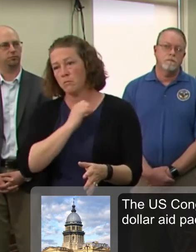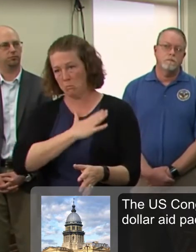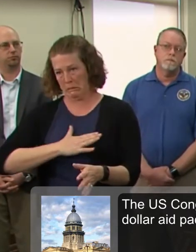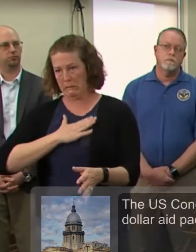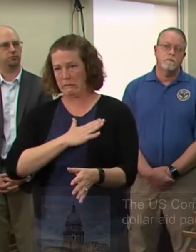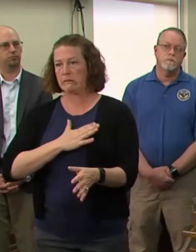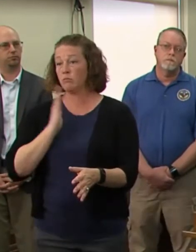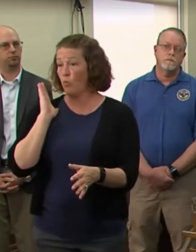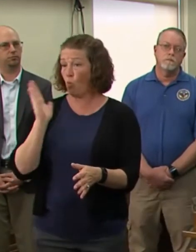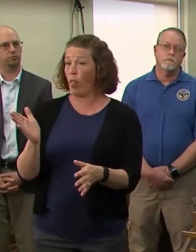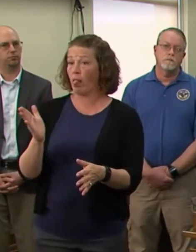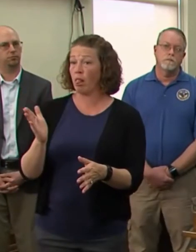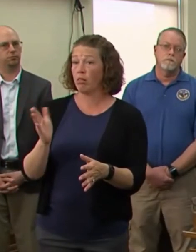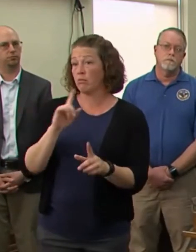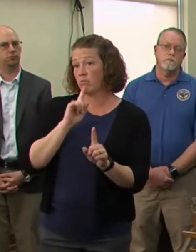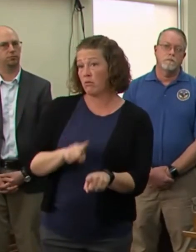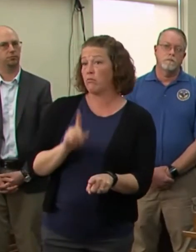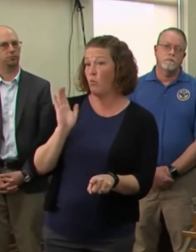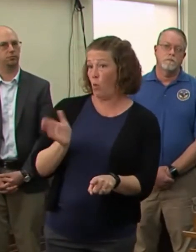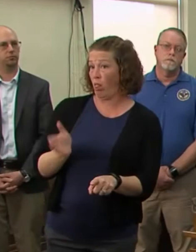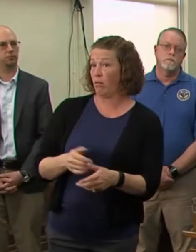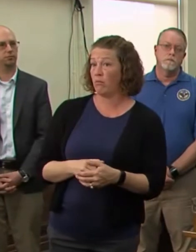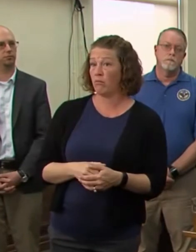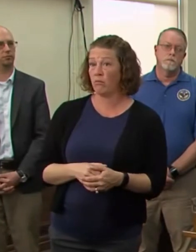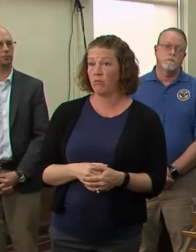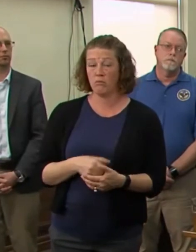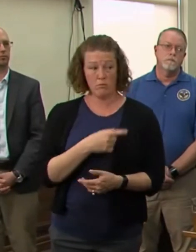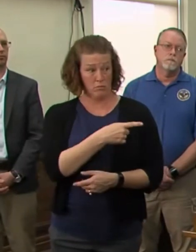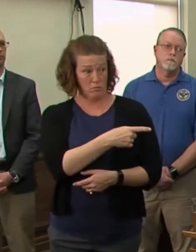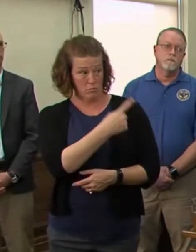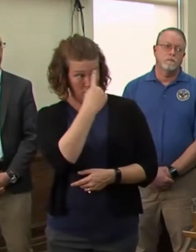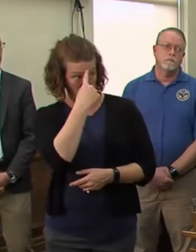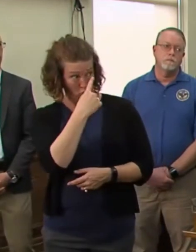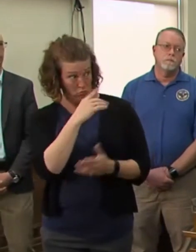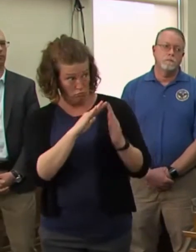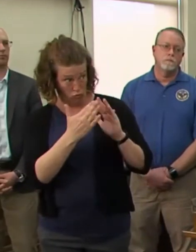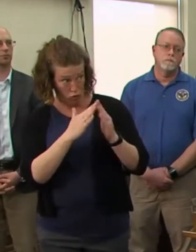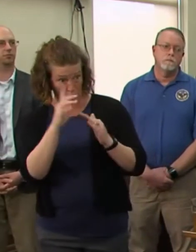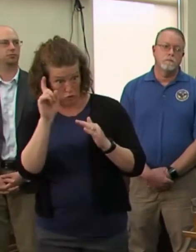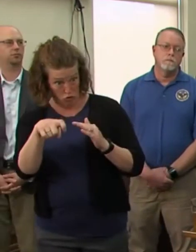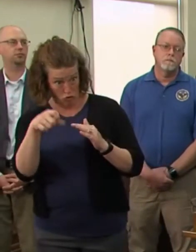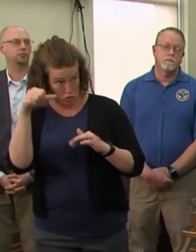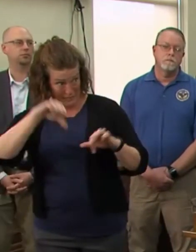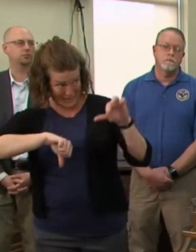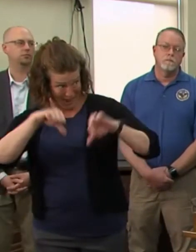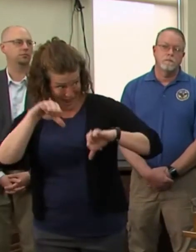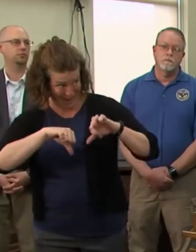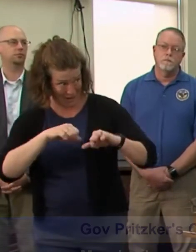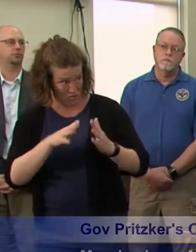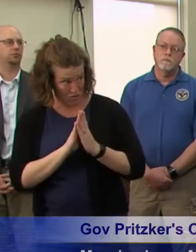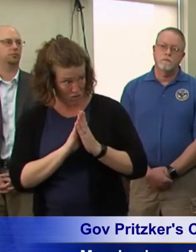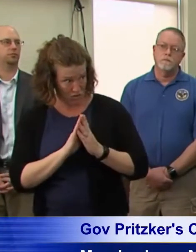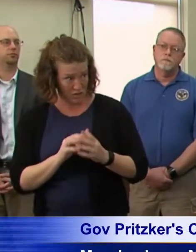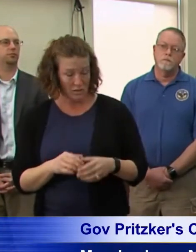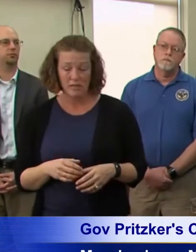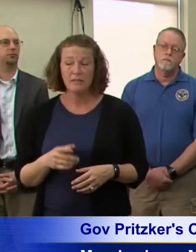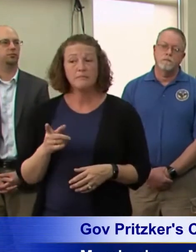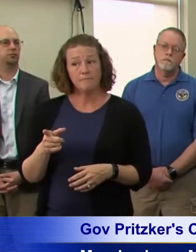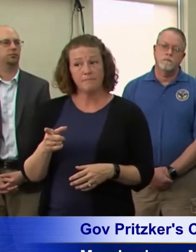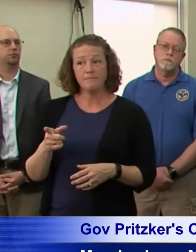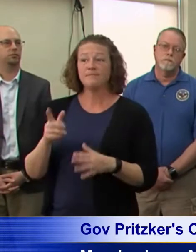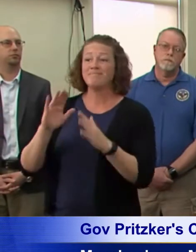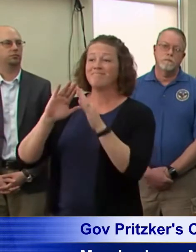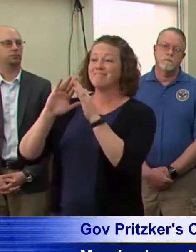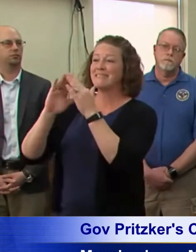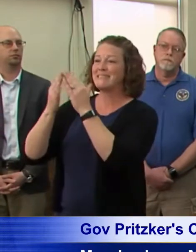fulfill FOIA requests. the city should deny requests? Look, the city has a different plan for how many people will